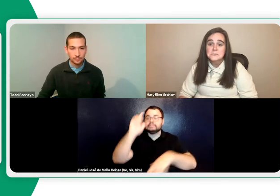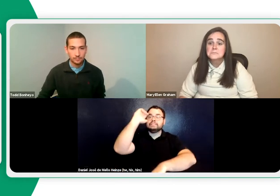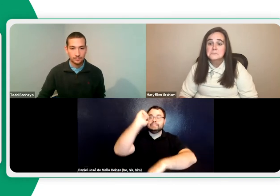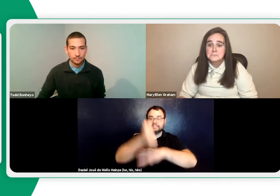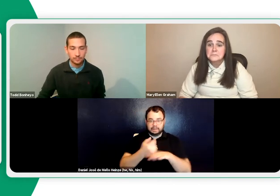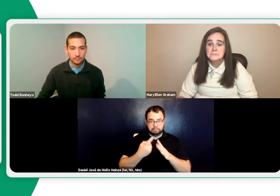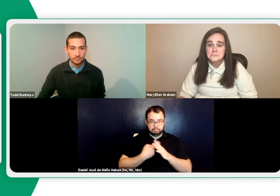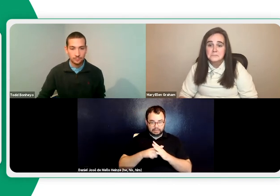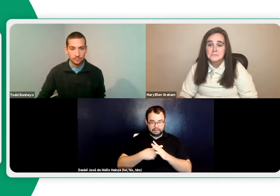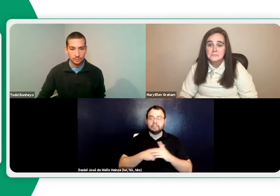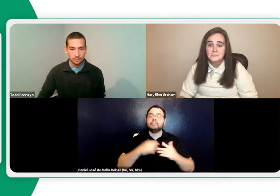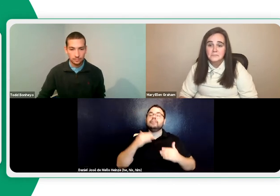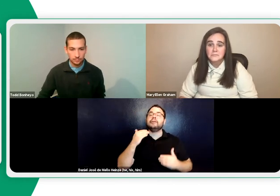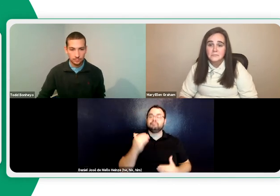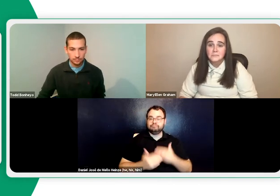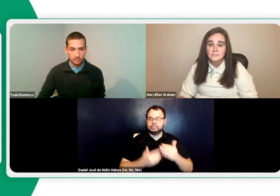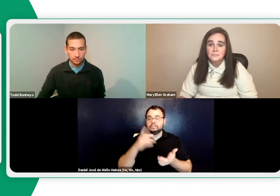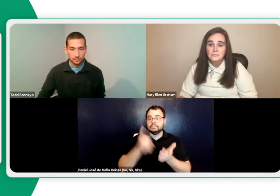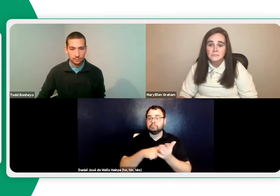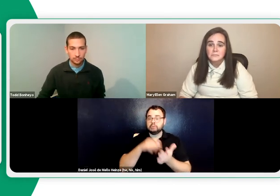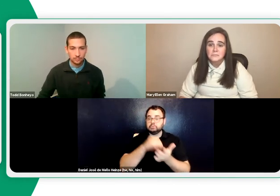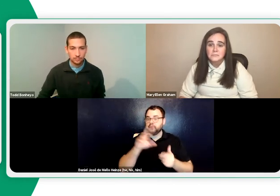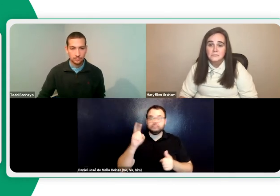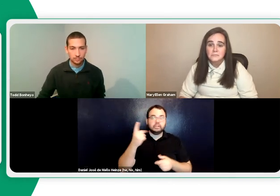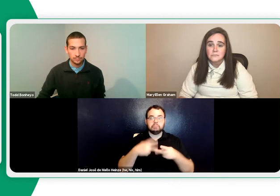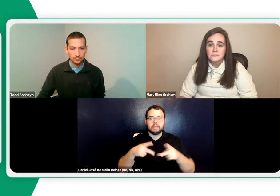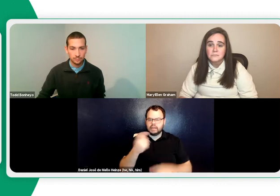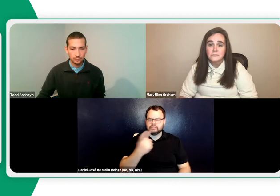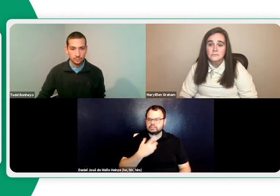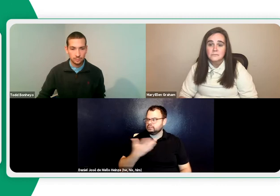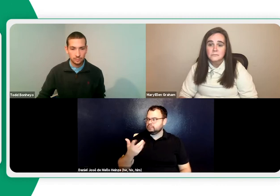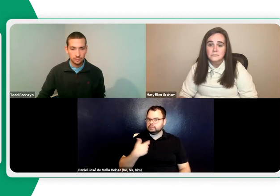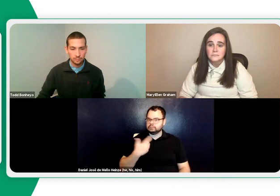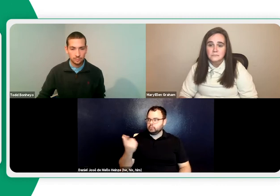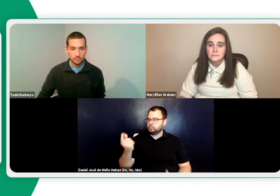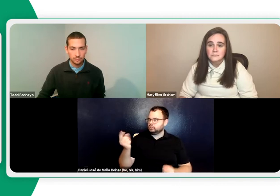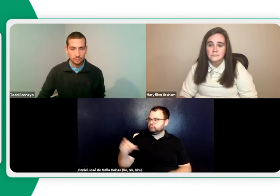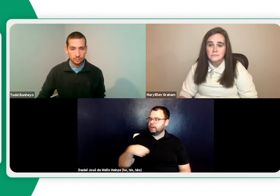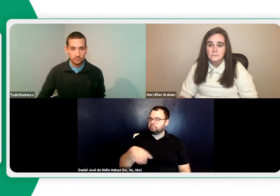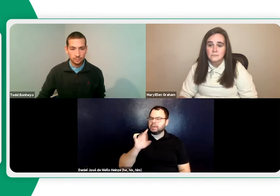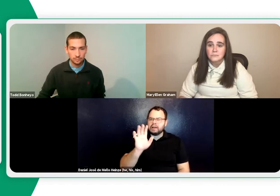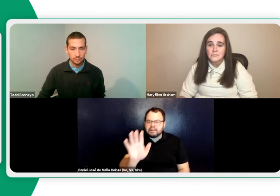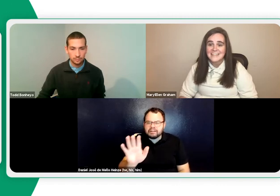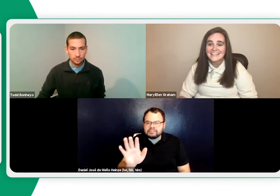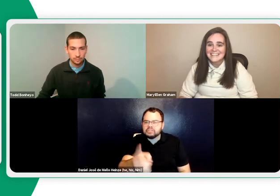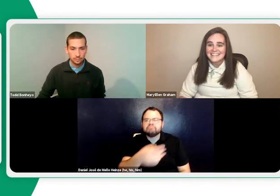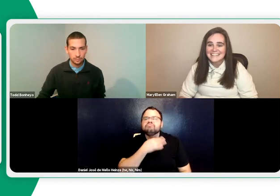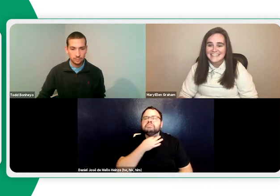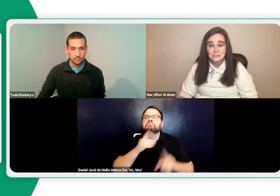bill. There's a variety of cell phone bills you can choose from. So when you set that up at the beginning, some students would ask me, you know, what should I pick?